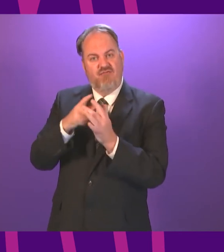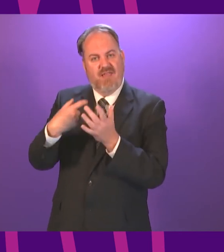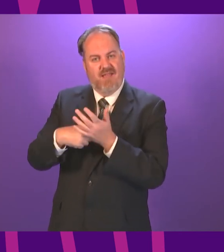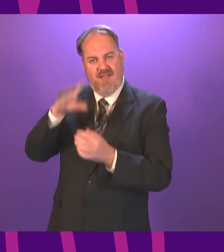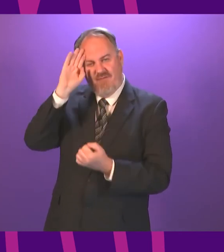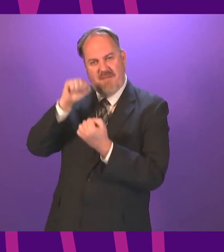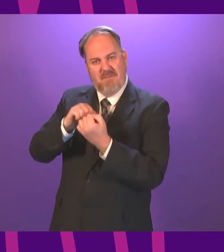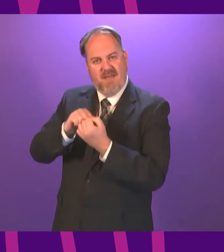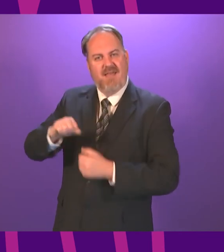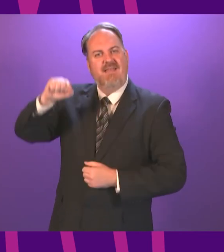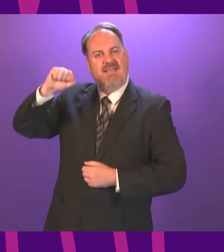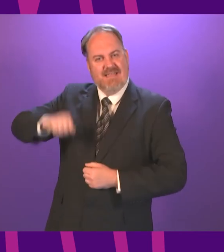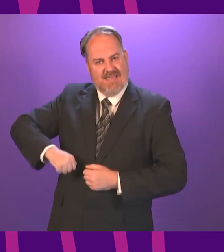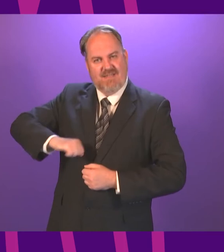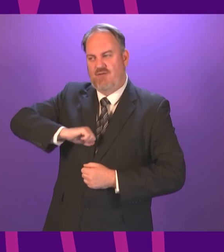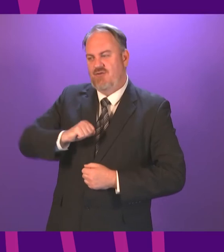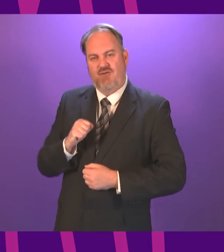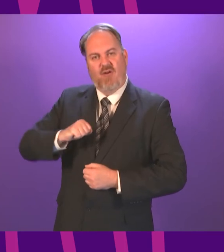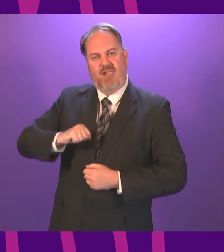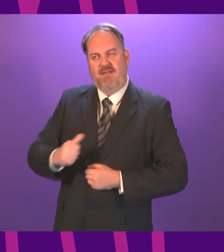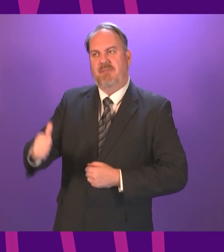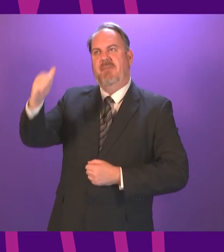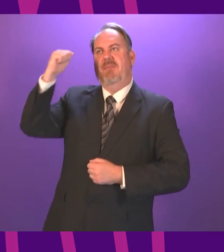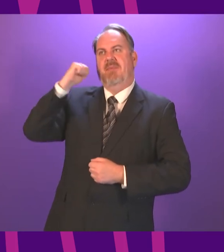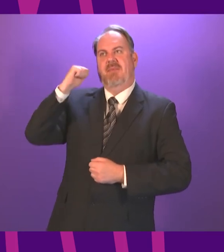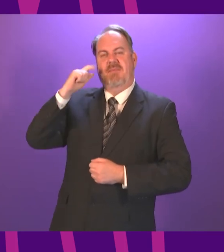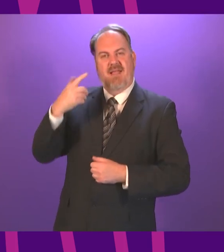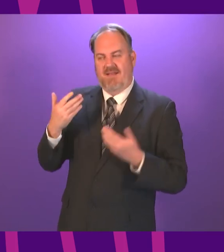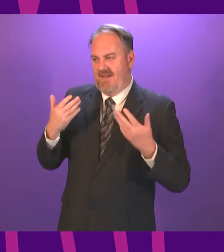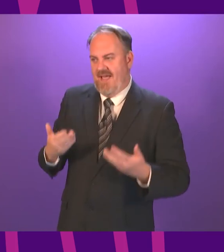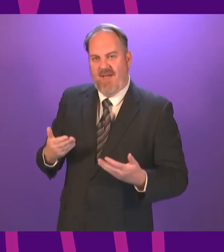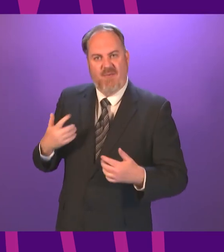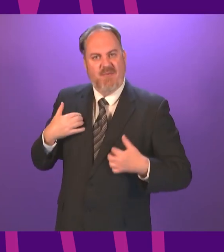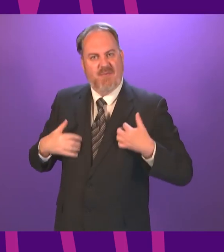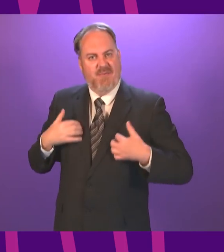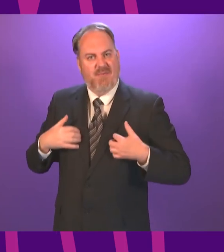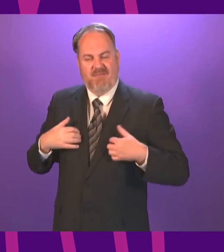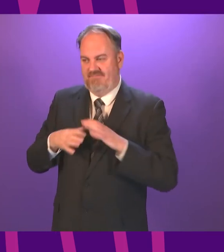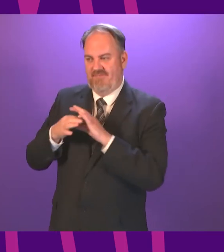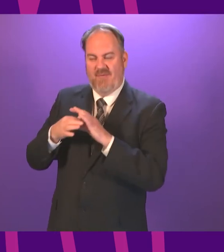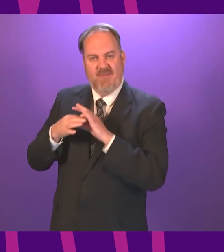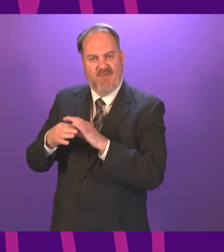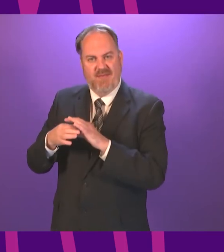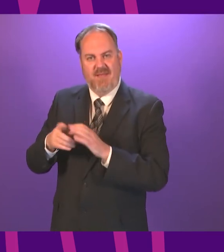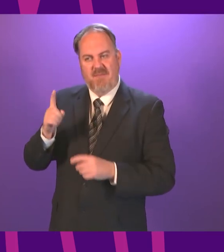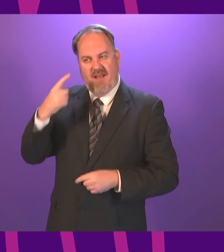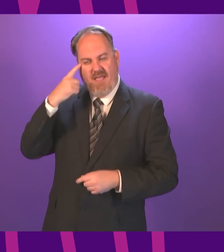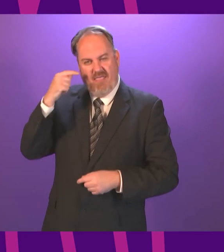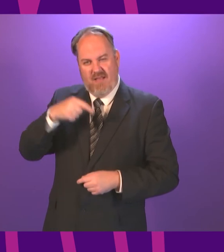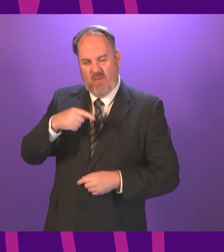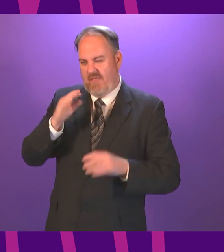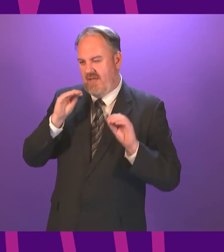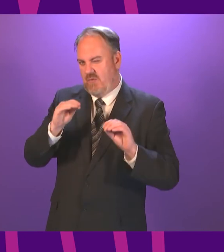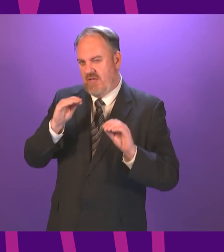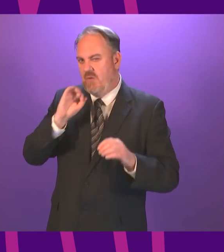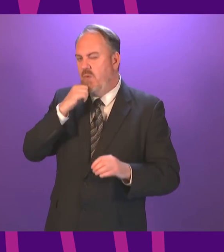as part of the referendum campaign. But perhaps we might have some more disagreements than we did on this. But I hope not,